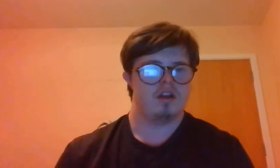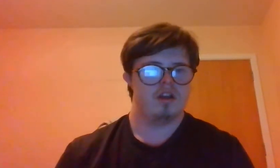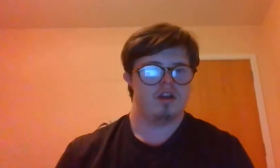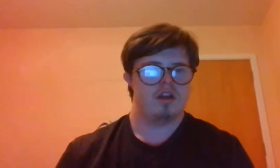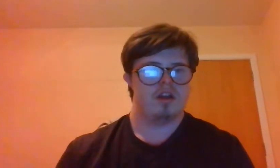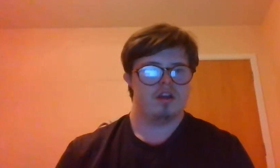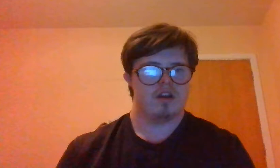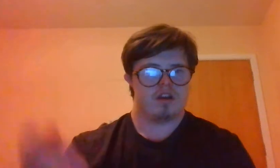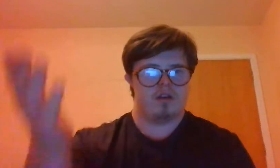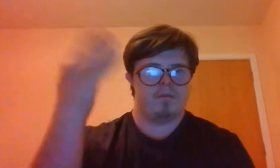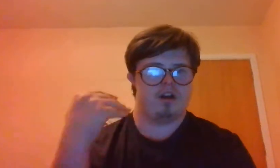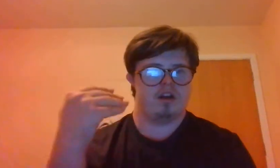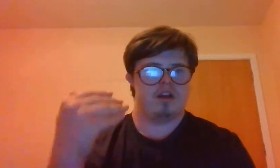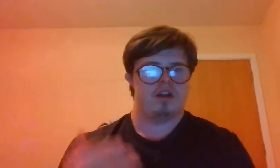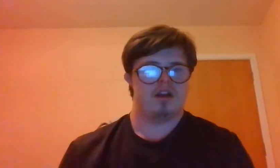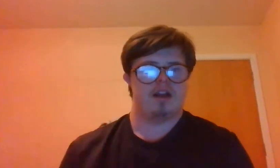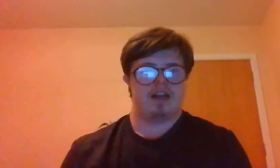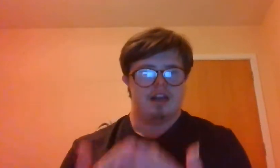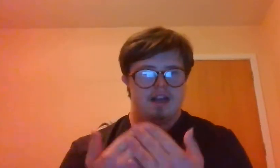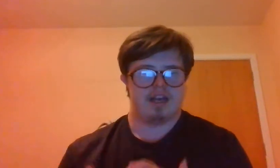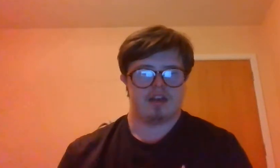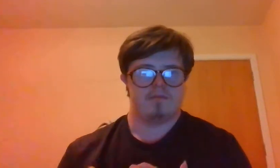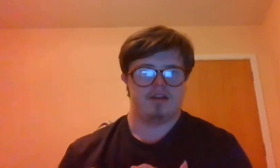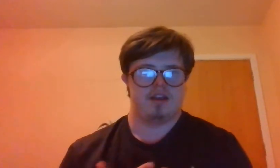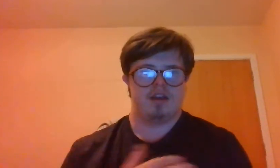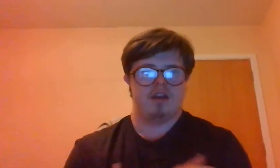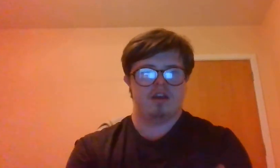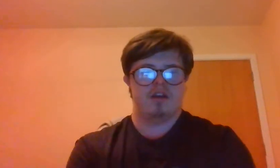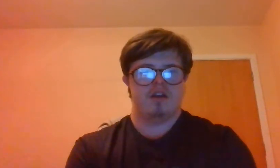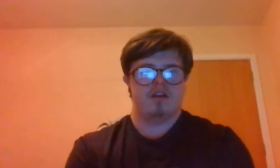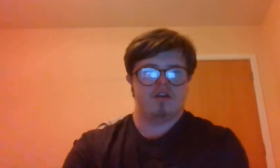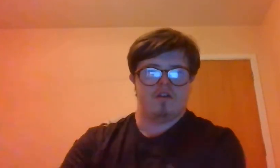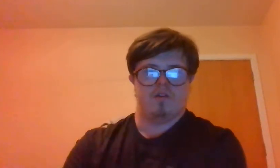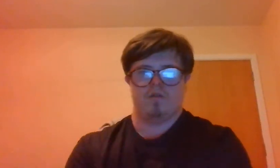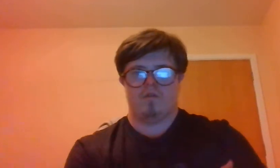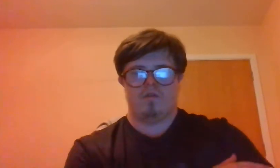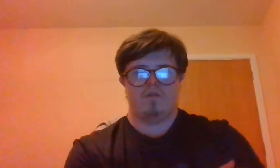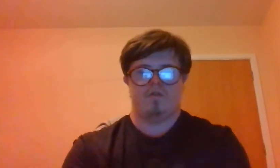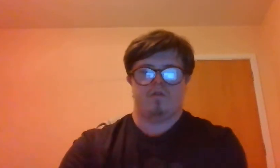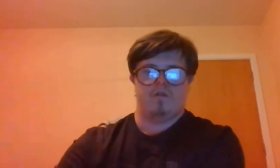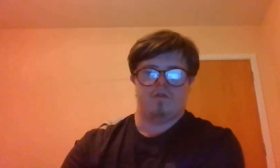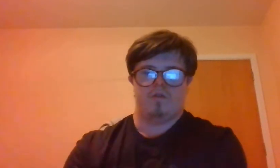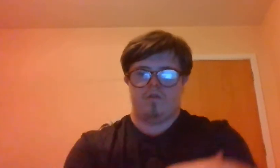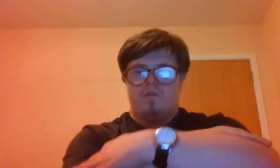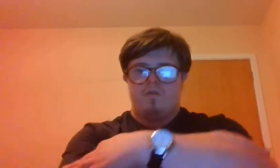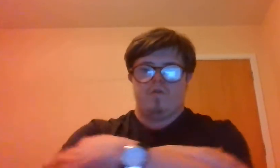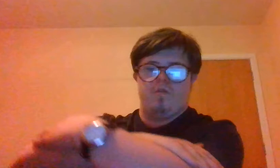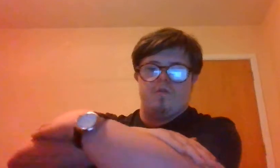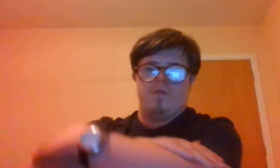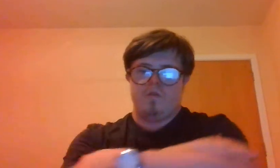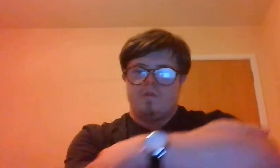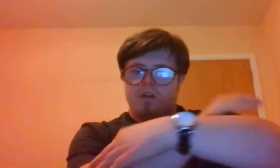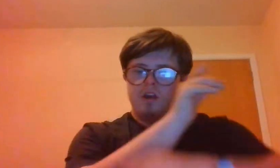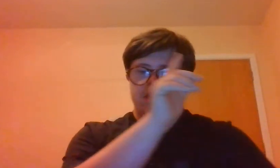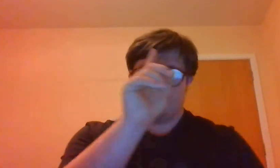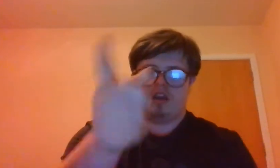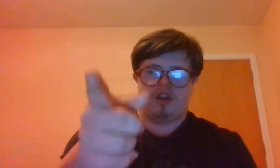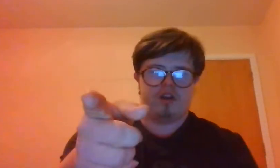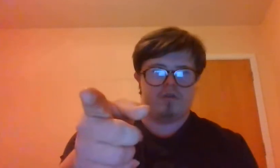Come on, let me hold you.